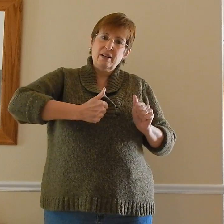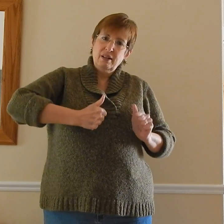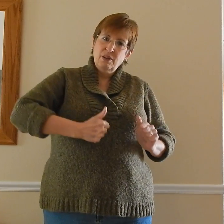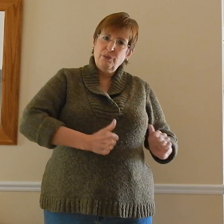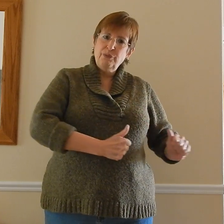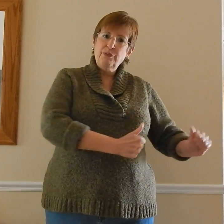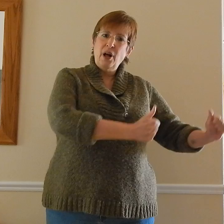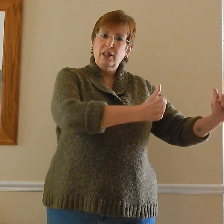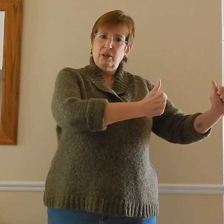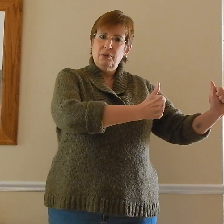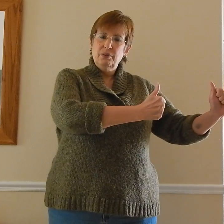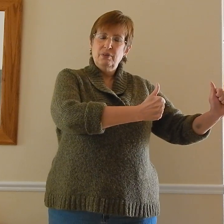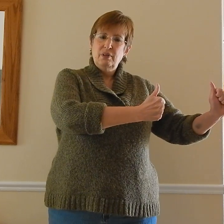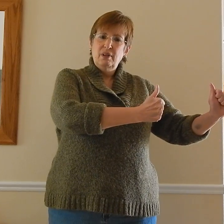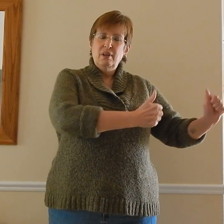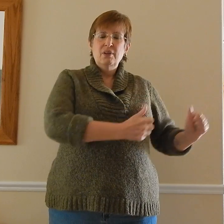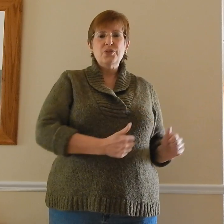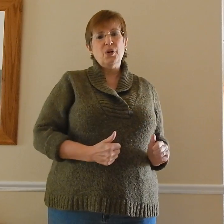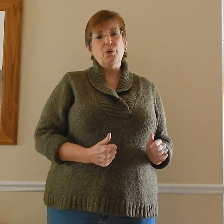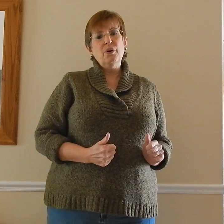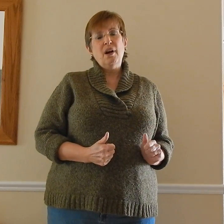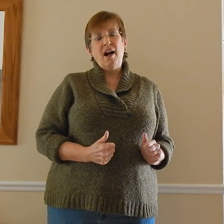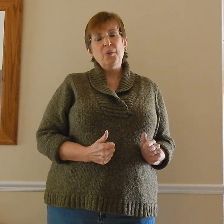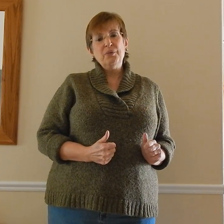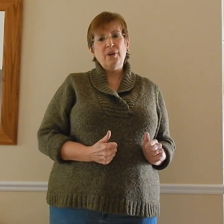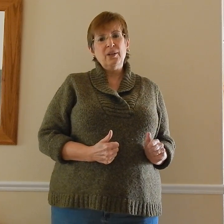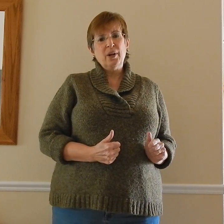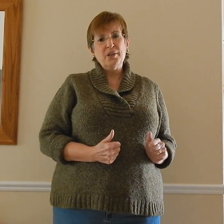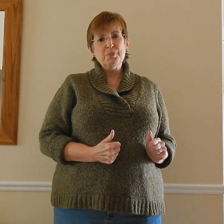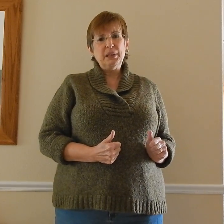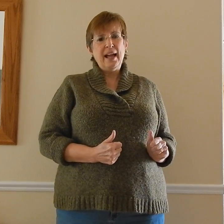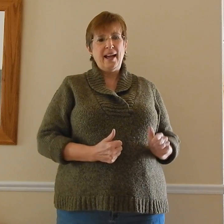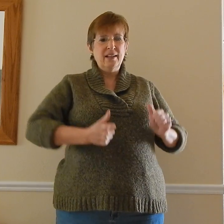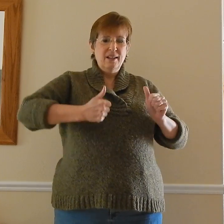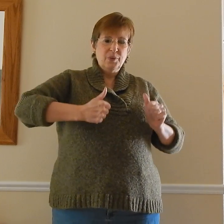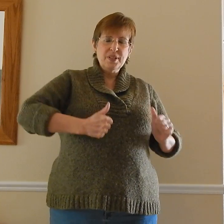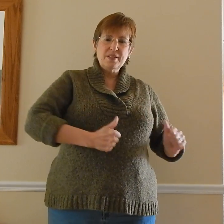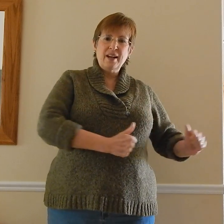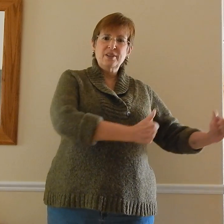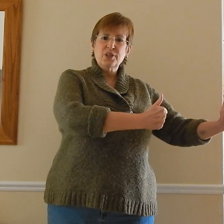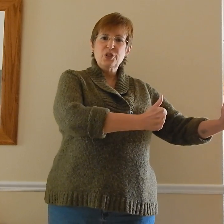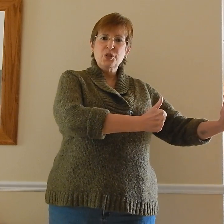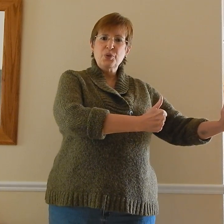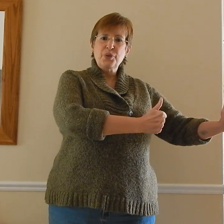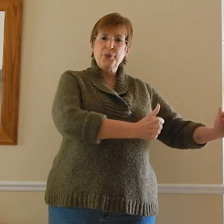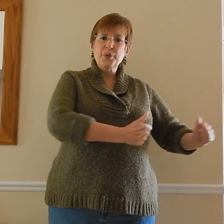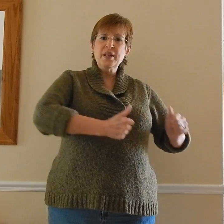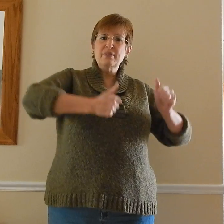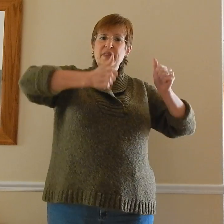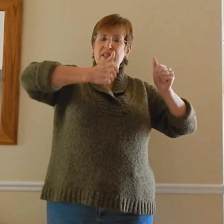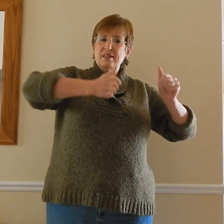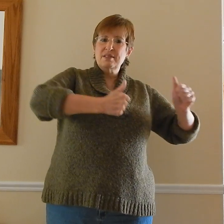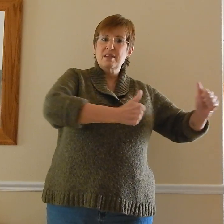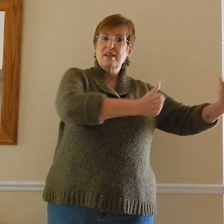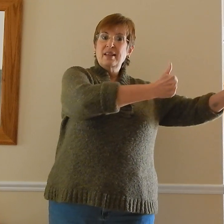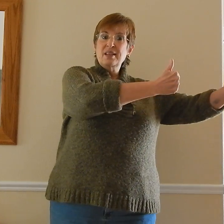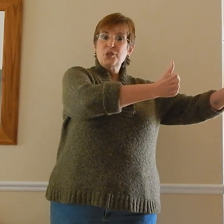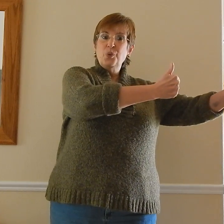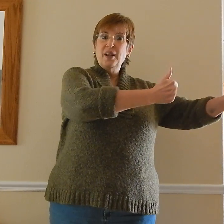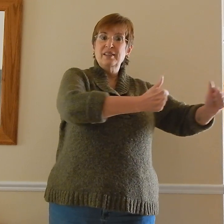follow. So I will follow God's plan. I decided to do three of these, each one a